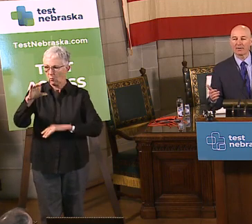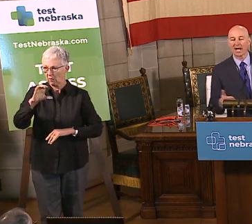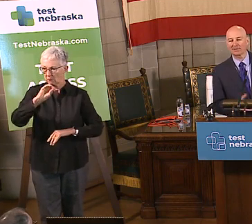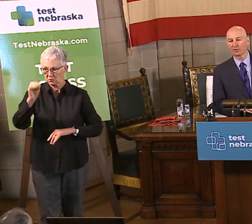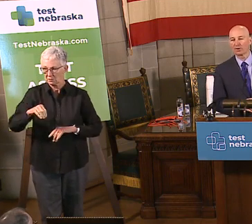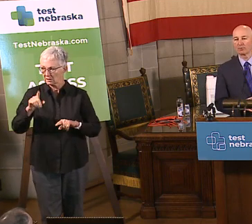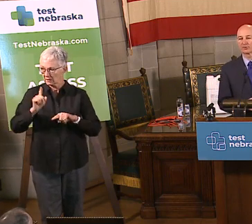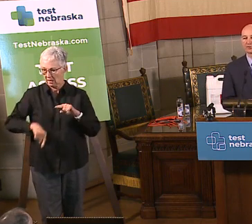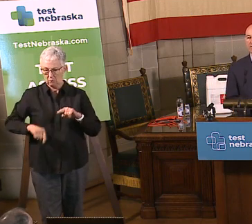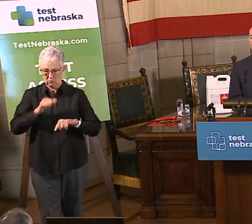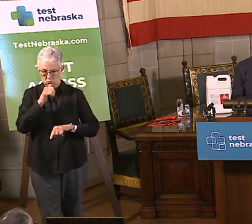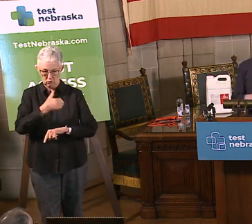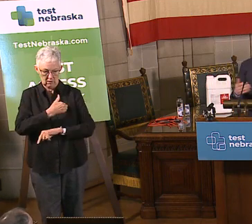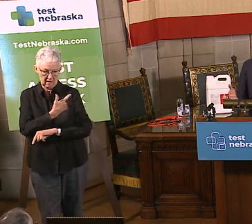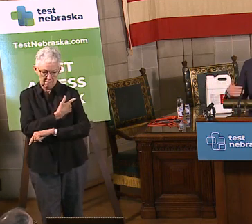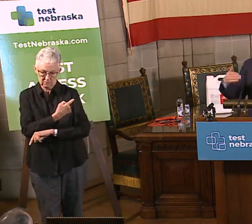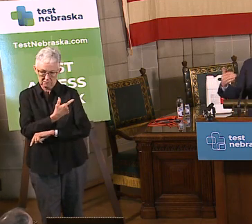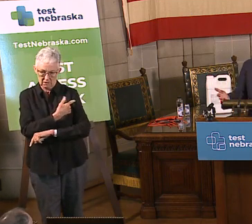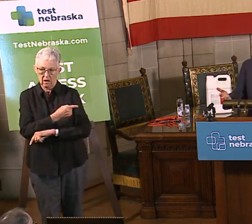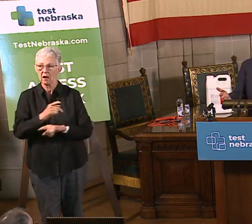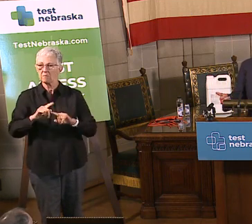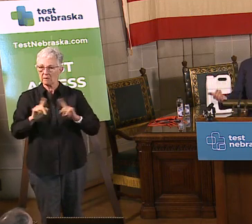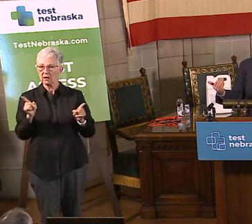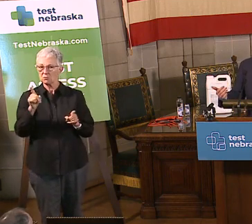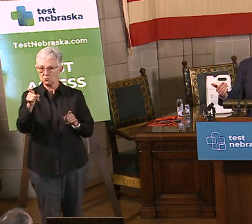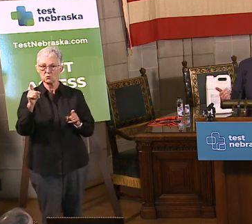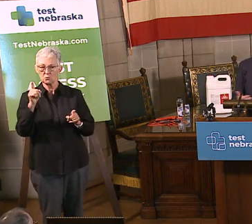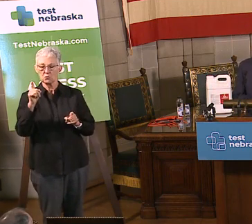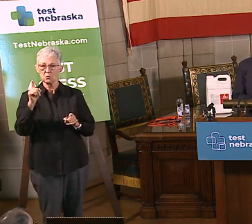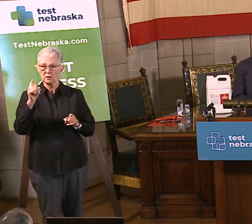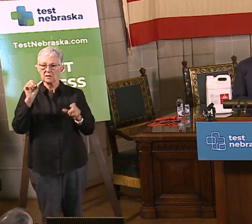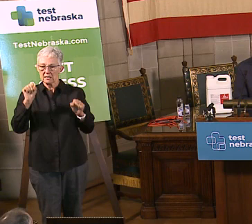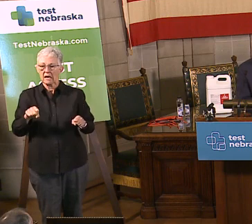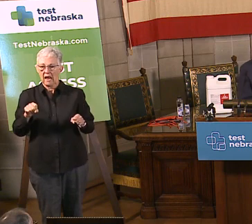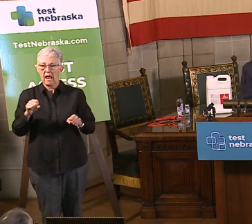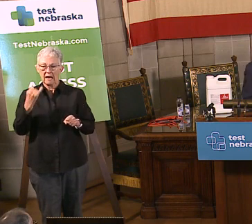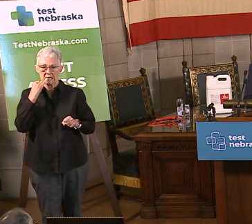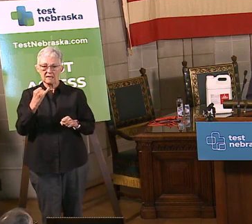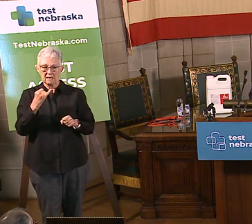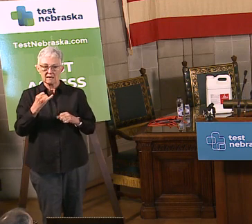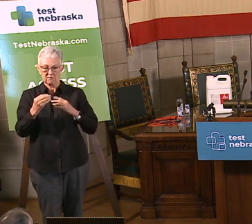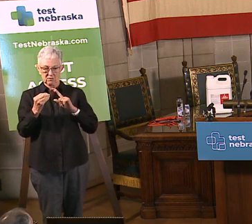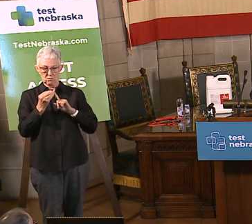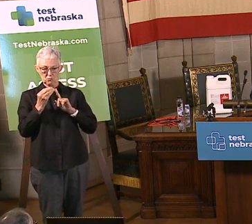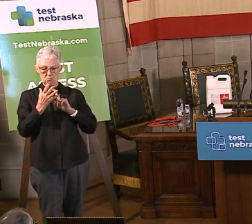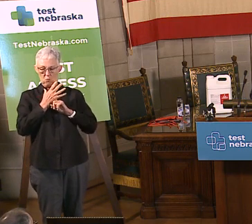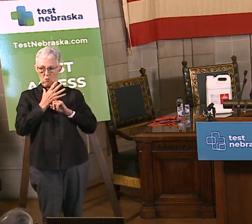done. And the hospital numbers that we put out show that we've got that capacity in the hospital system.